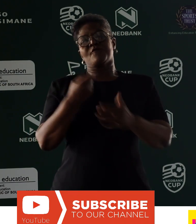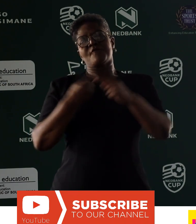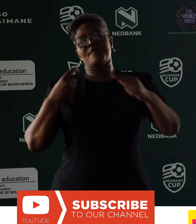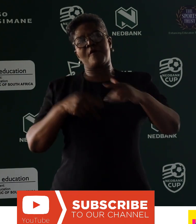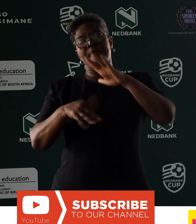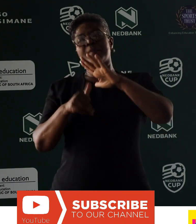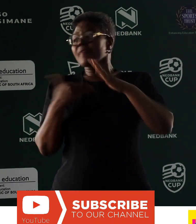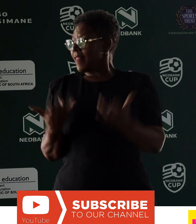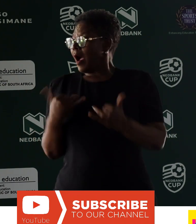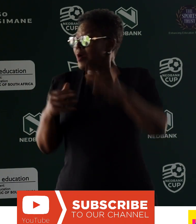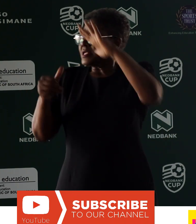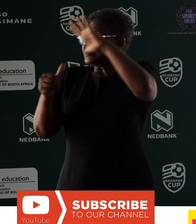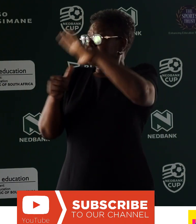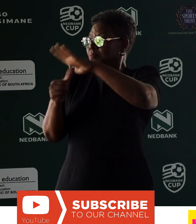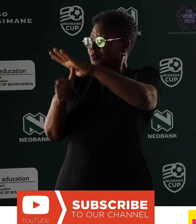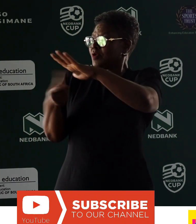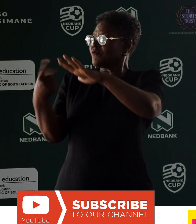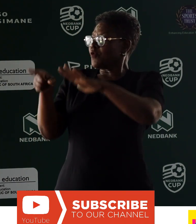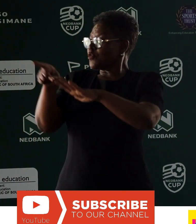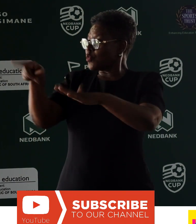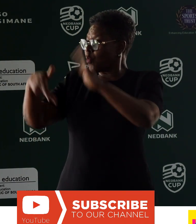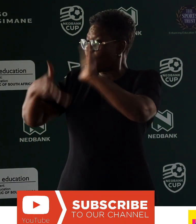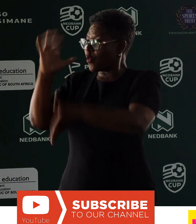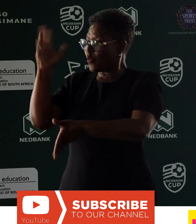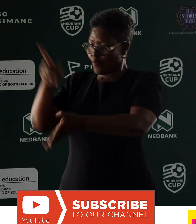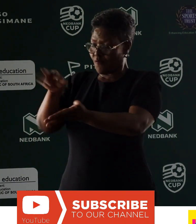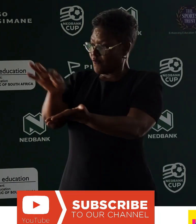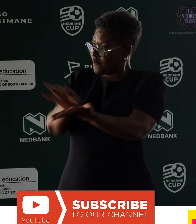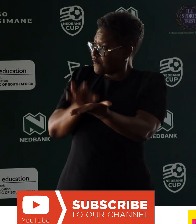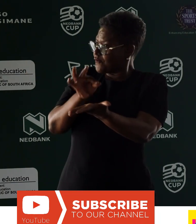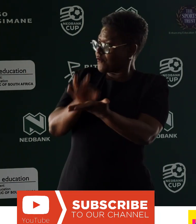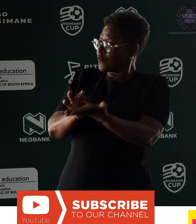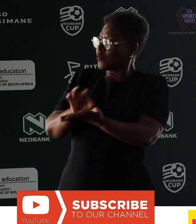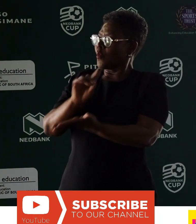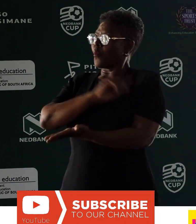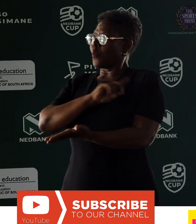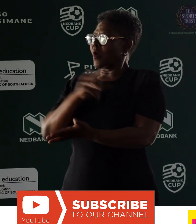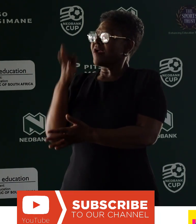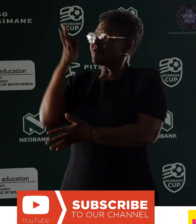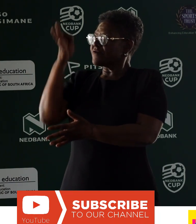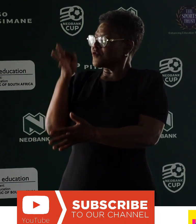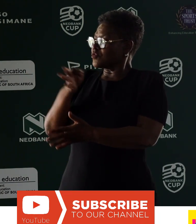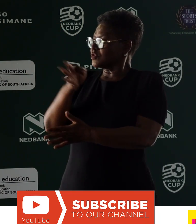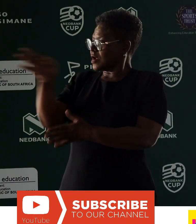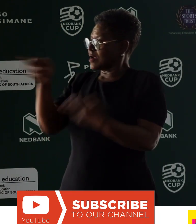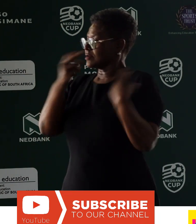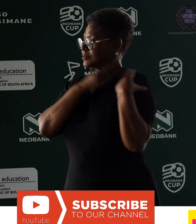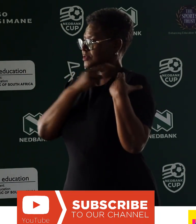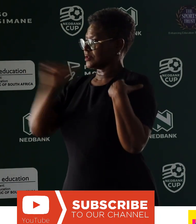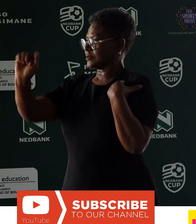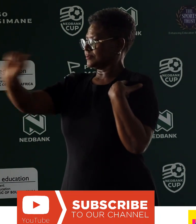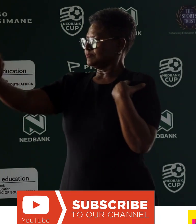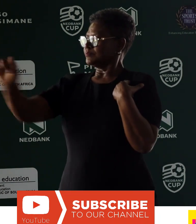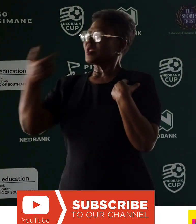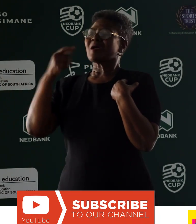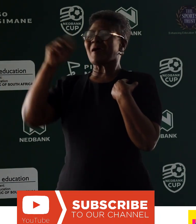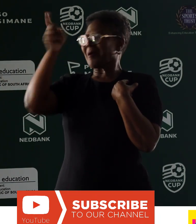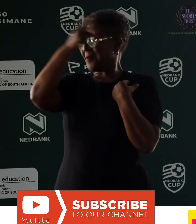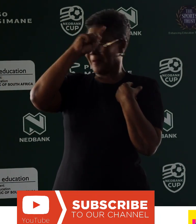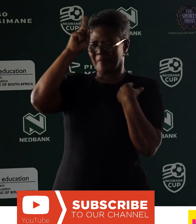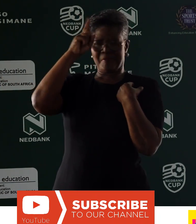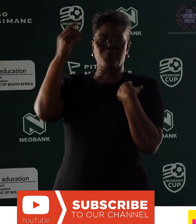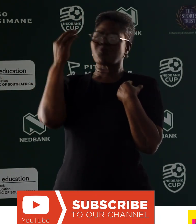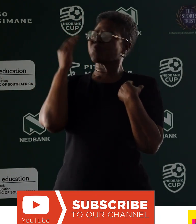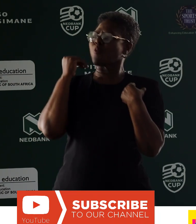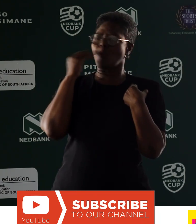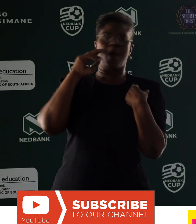So it's very important for you to go and vote to make sure that the destiny of this country is in your hands. Black, white, African and